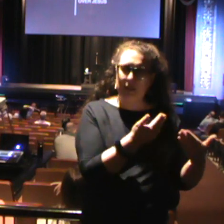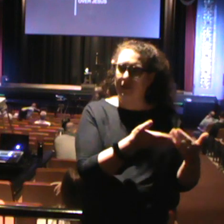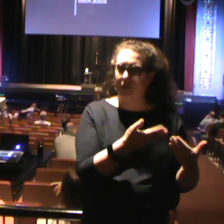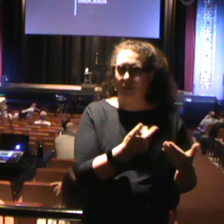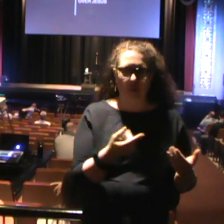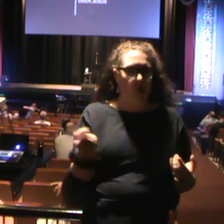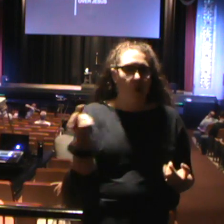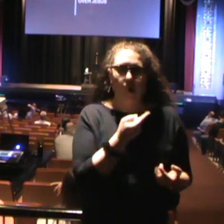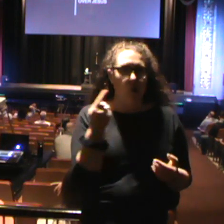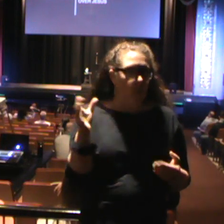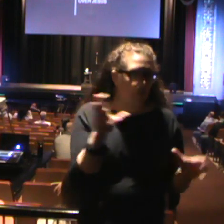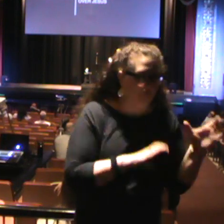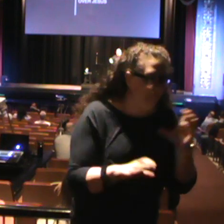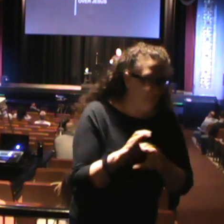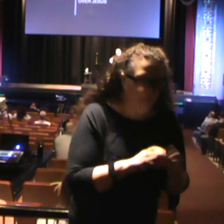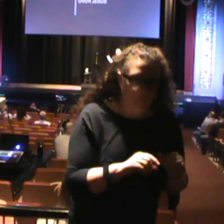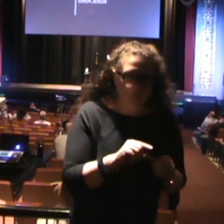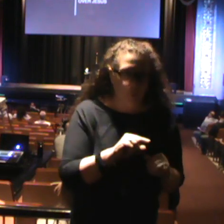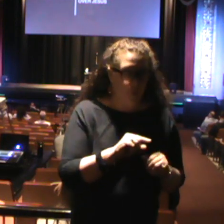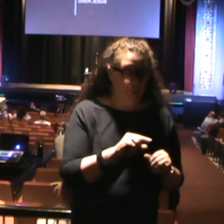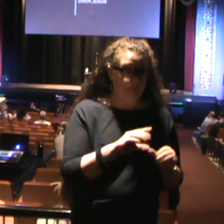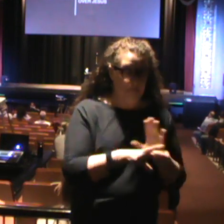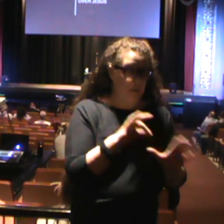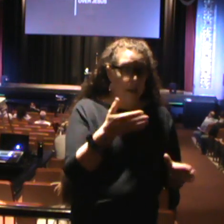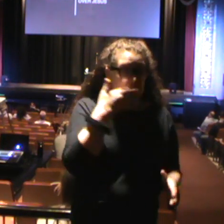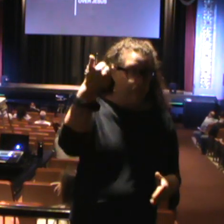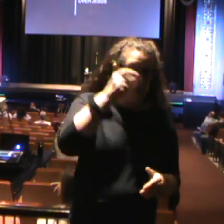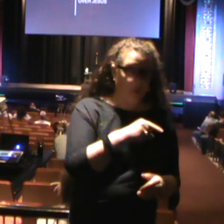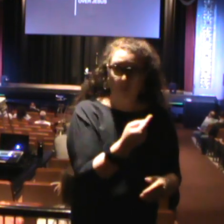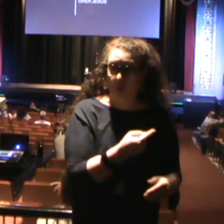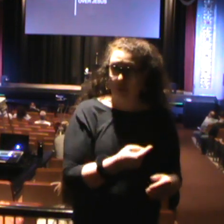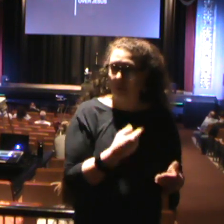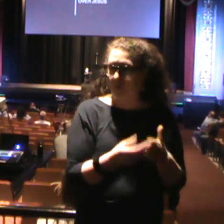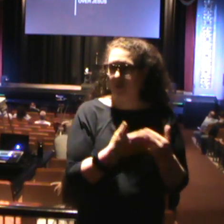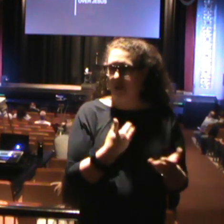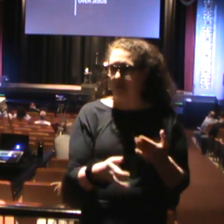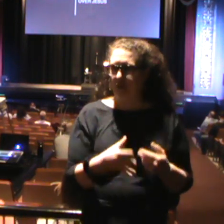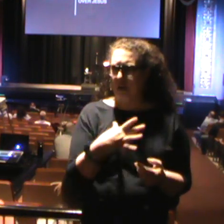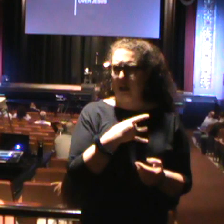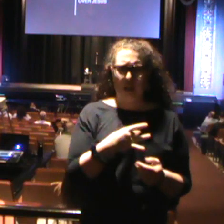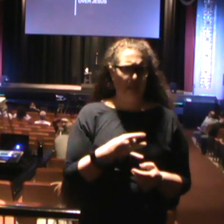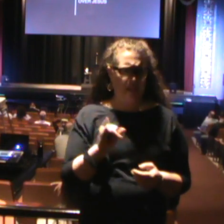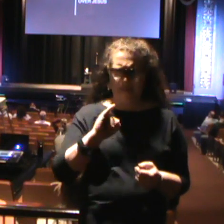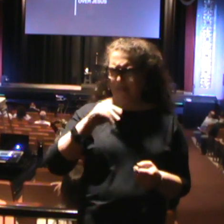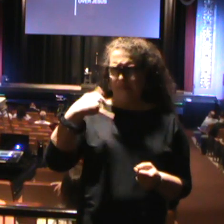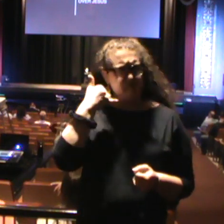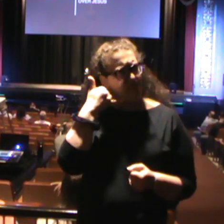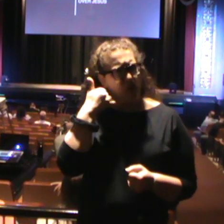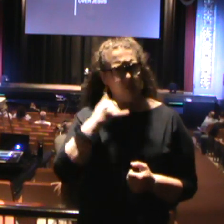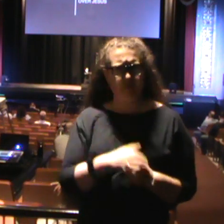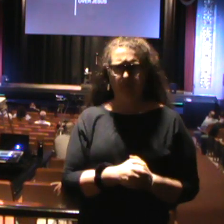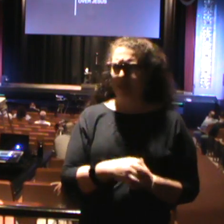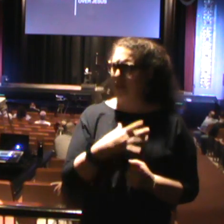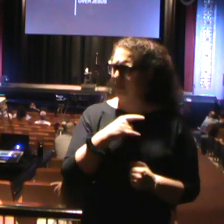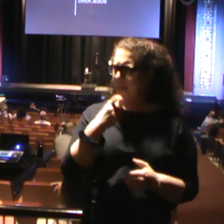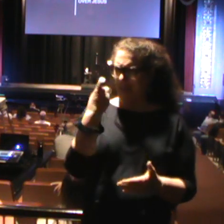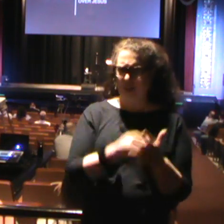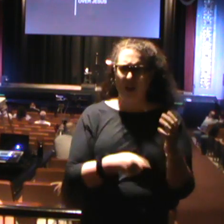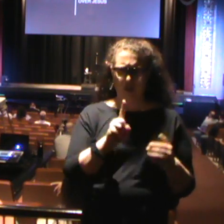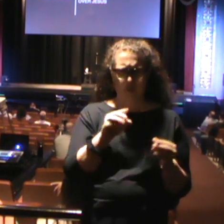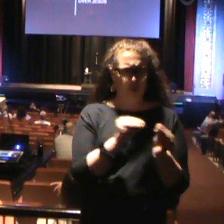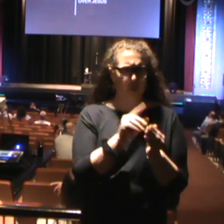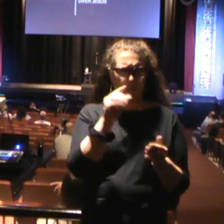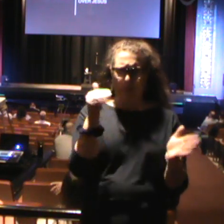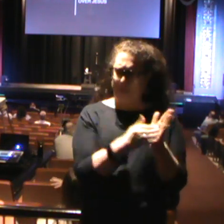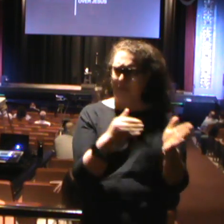comes out every year, right? And we've got to get it. We've got to spend, I don't even know what they are now. What are they, like $1,000 for an iPhone? it feels like, is more? I